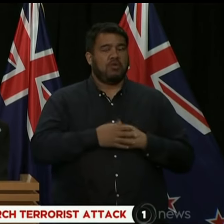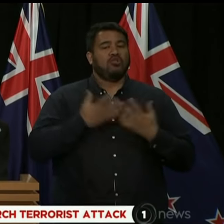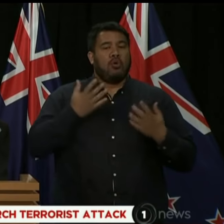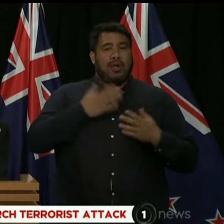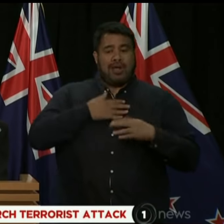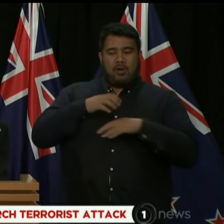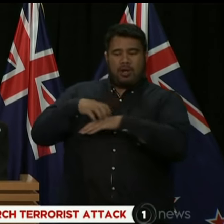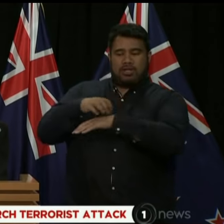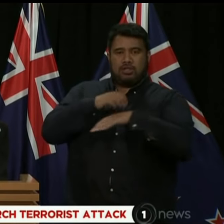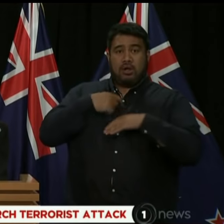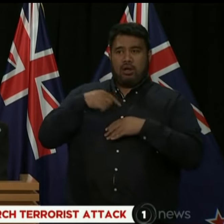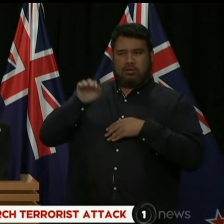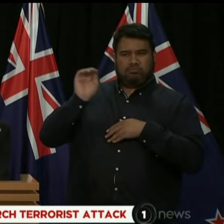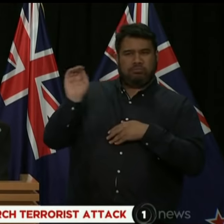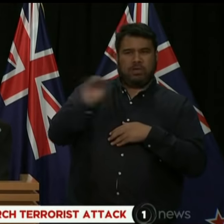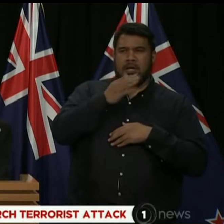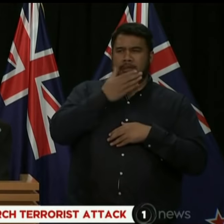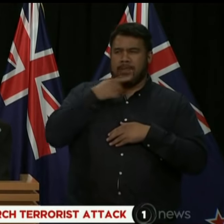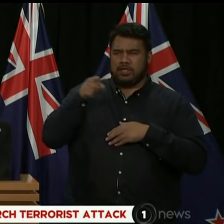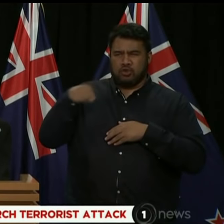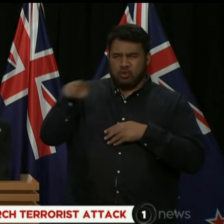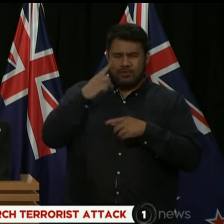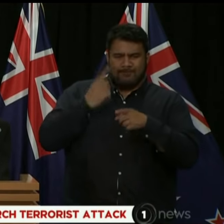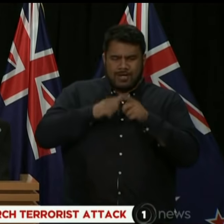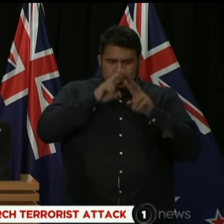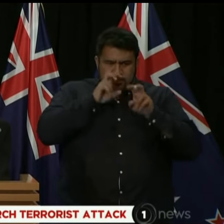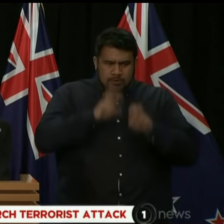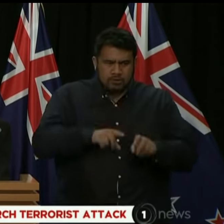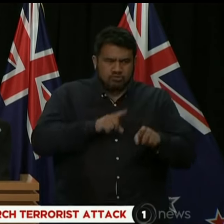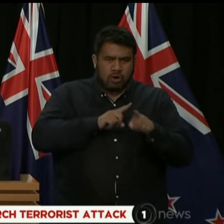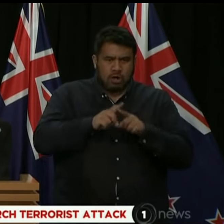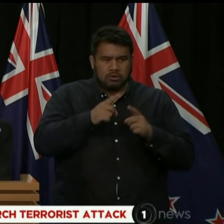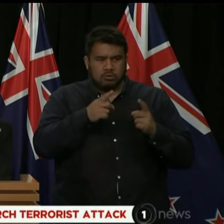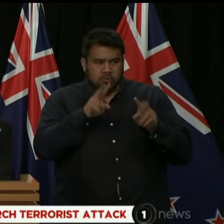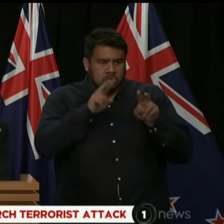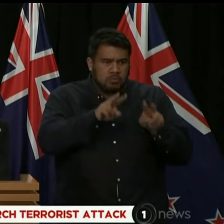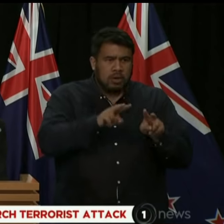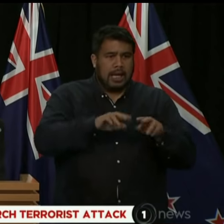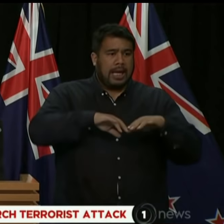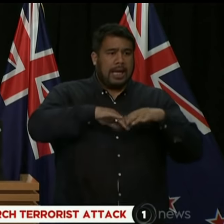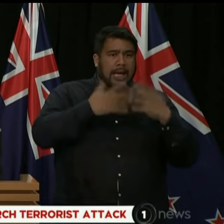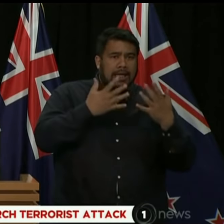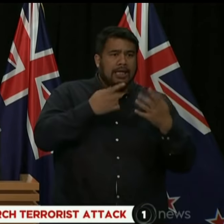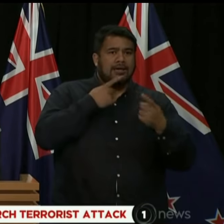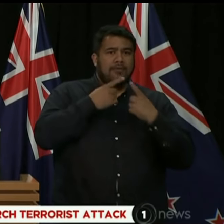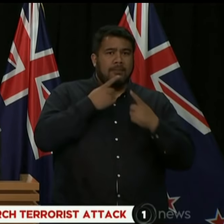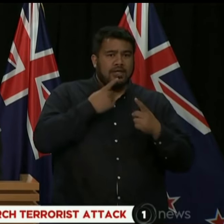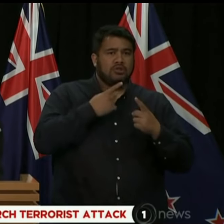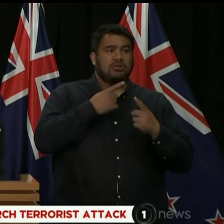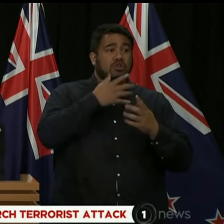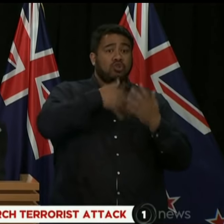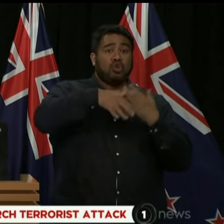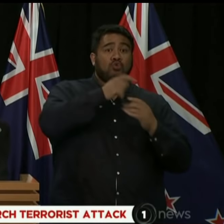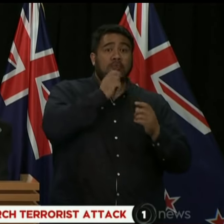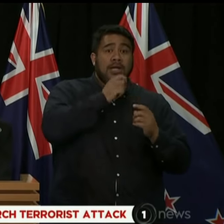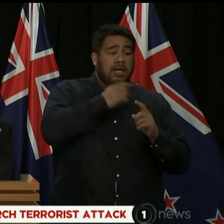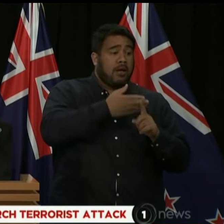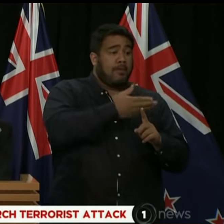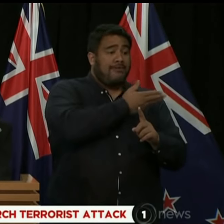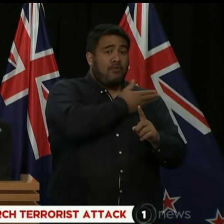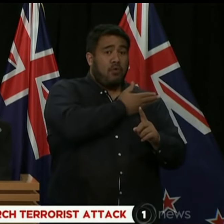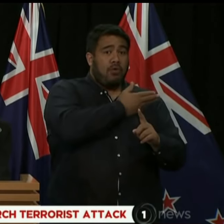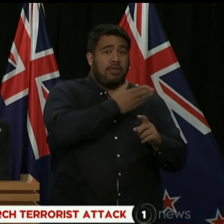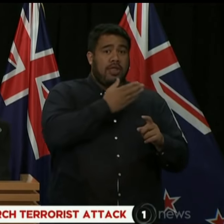on assessing whether there was any activity, on social media or otherwise, that should have triggered a